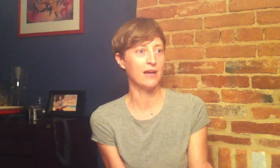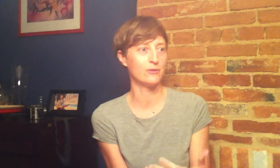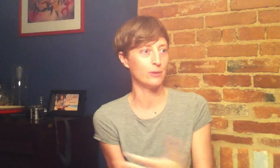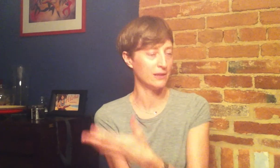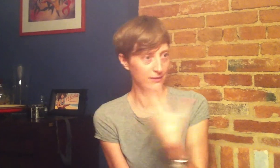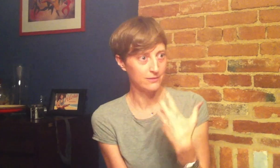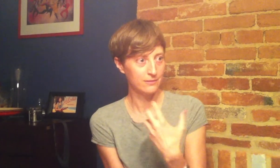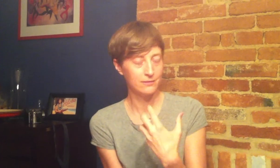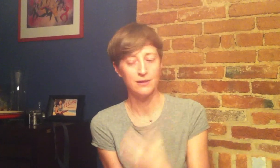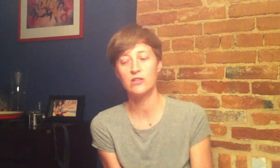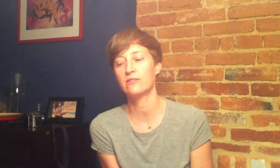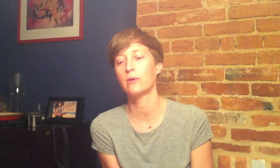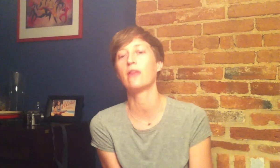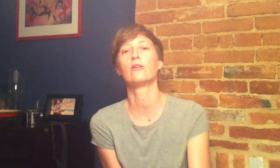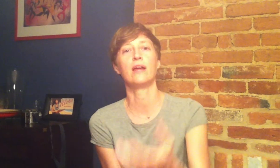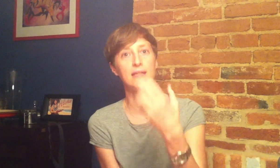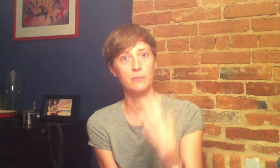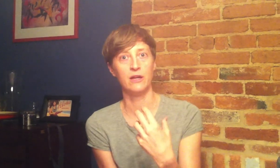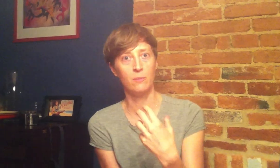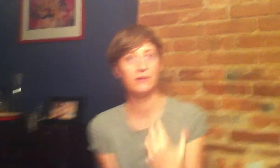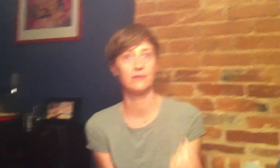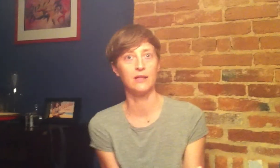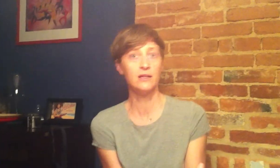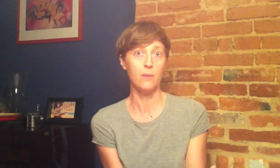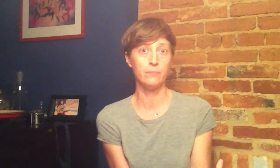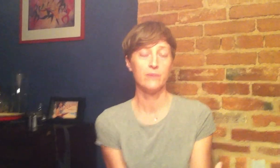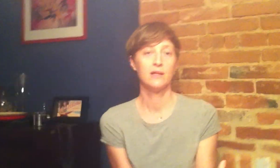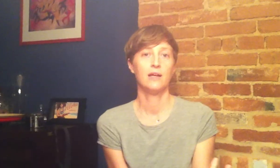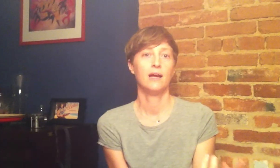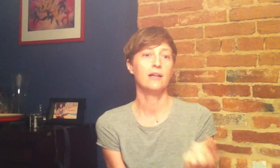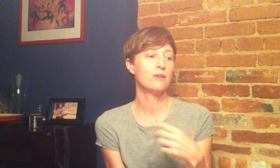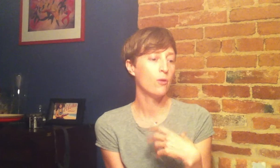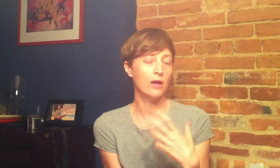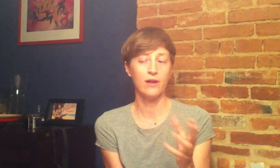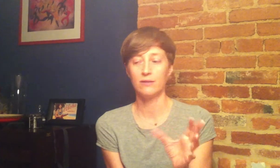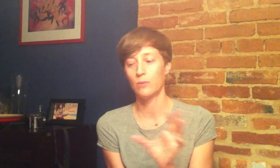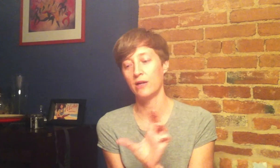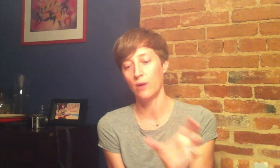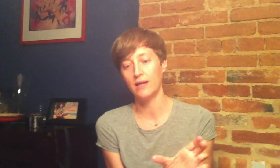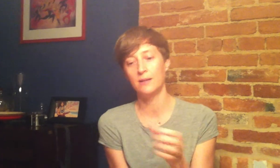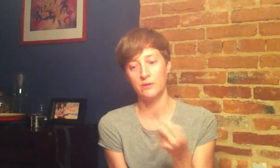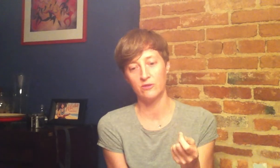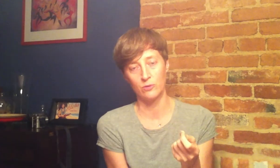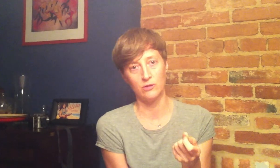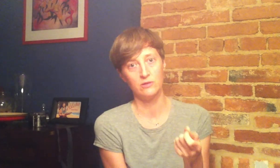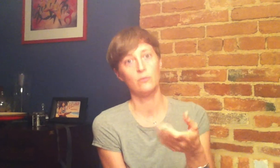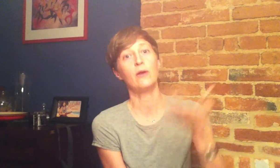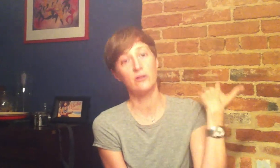after we ingest it rather than keep it in our mouths like gum? And so I thought, why do I keep a Tootsie Roll, why do I